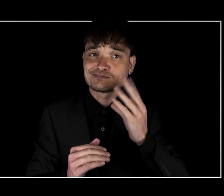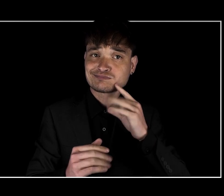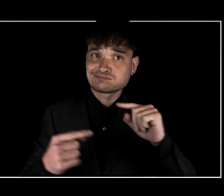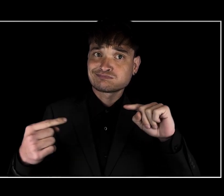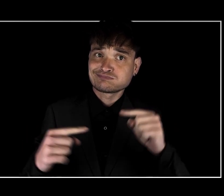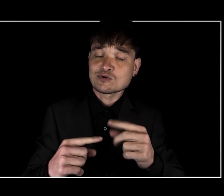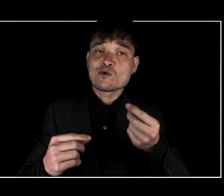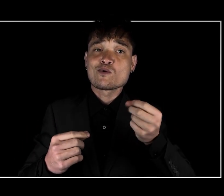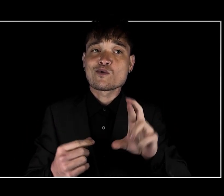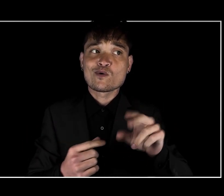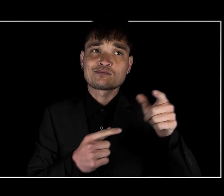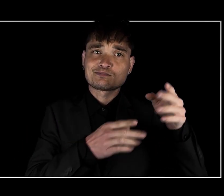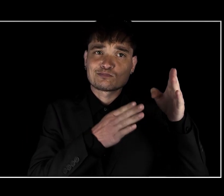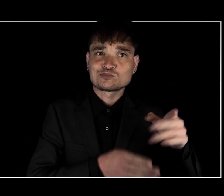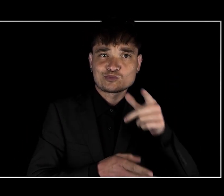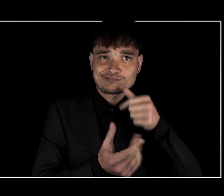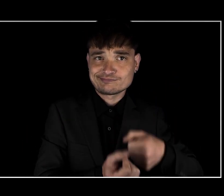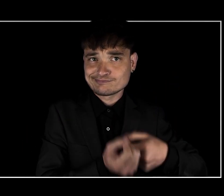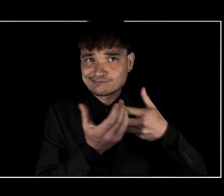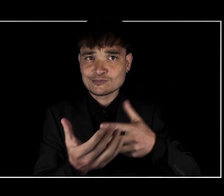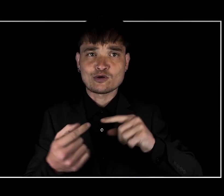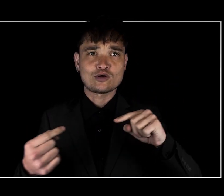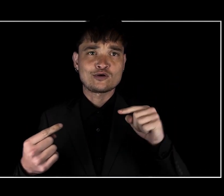or who have hurt others.